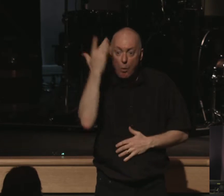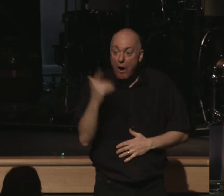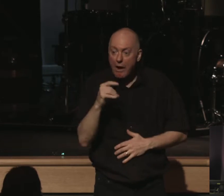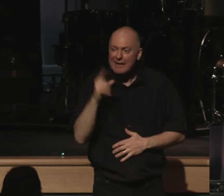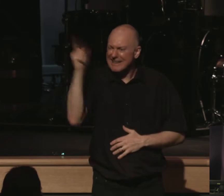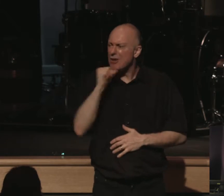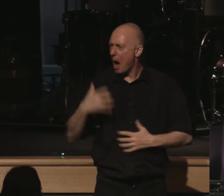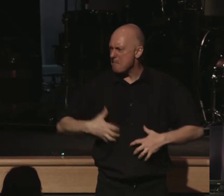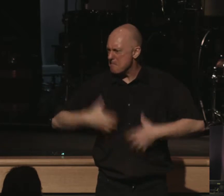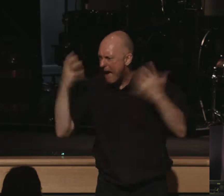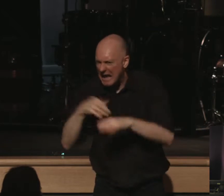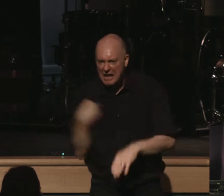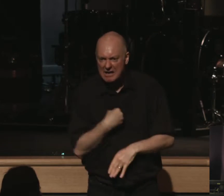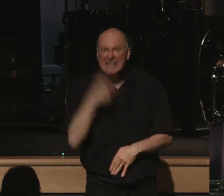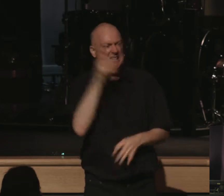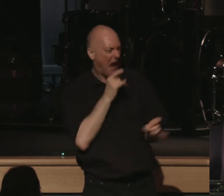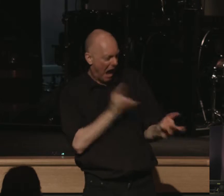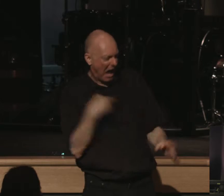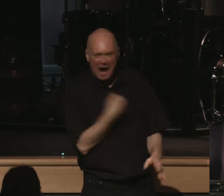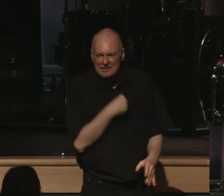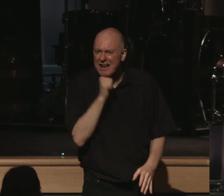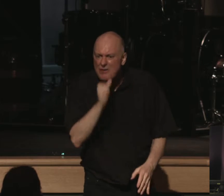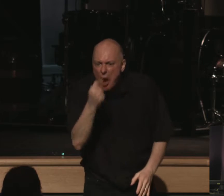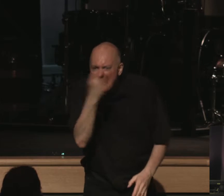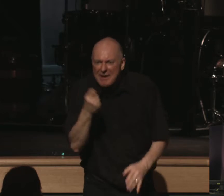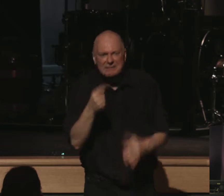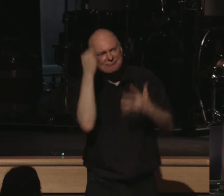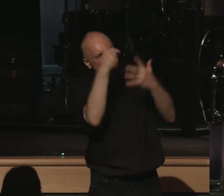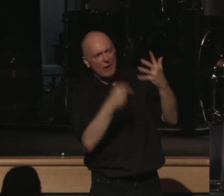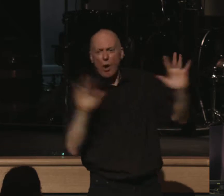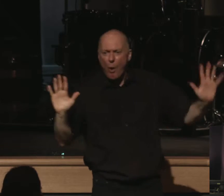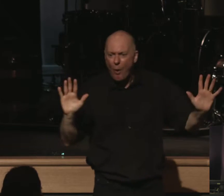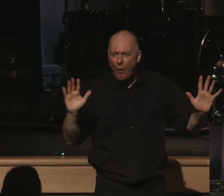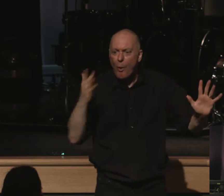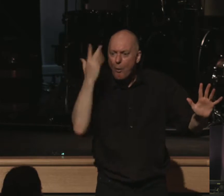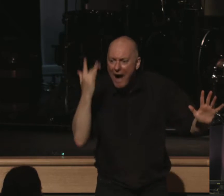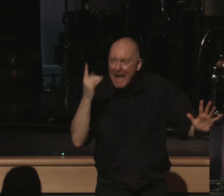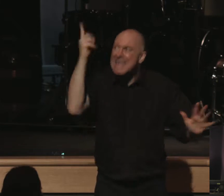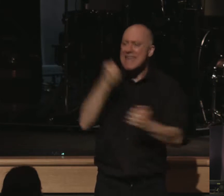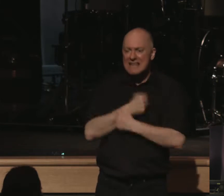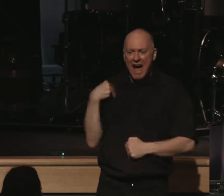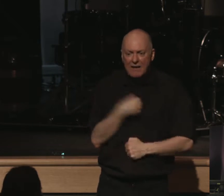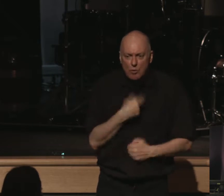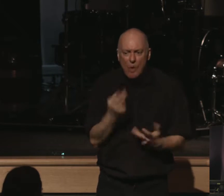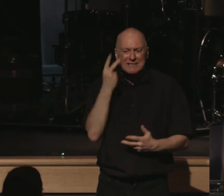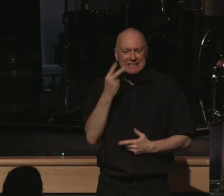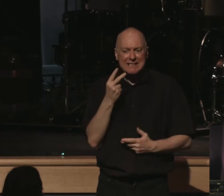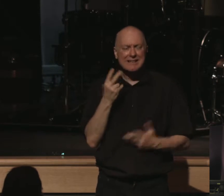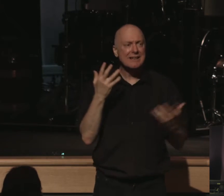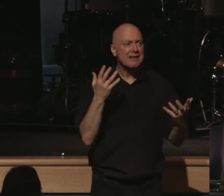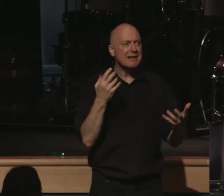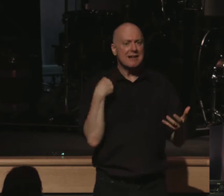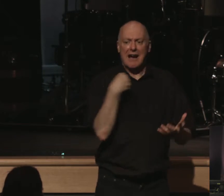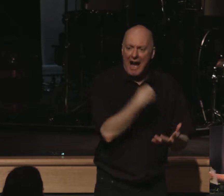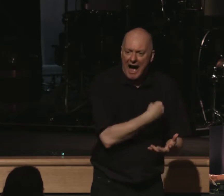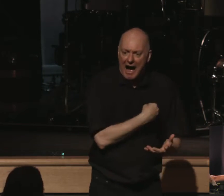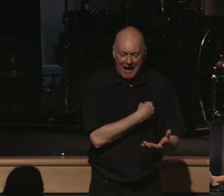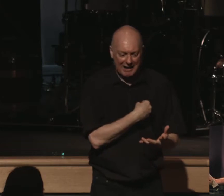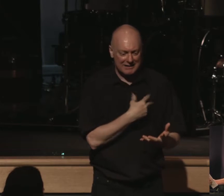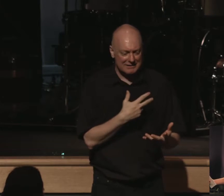is mad at us, not because God hates us, not because of any of those things, but because God loves us. And he wants to see us, our hands pulled away from the